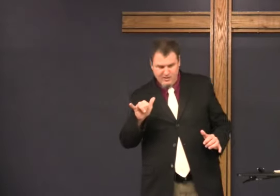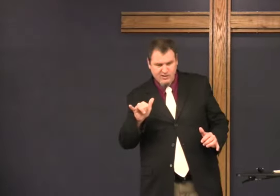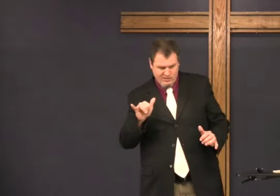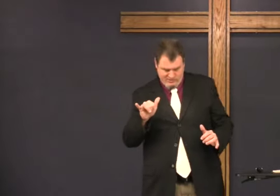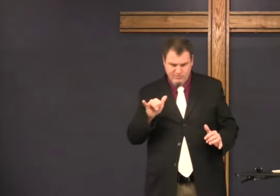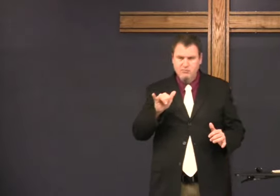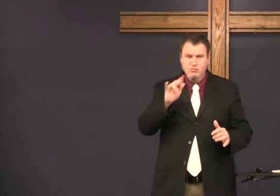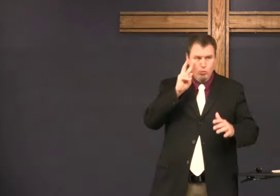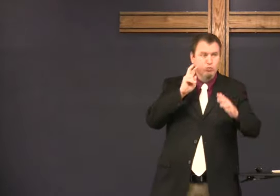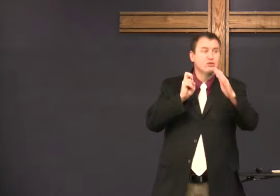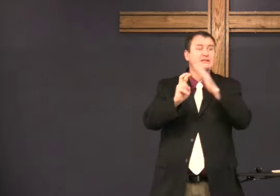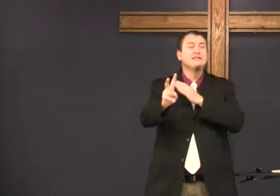there was a survey...